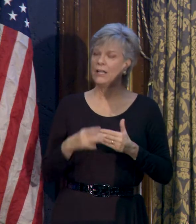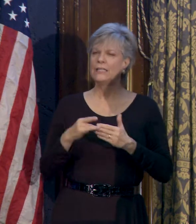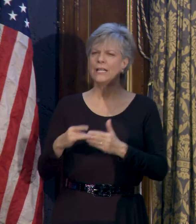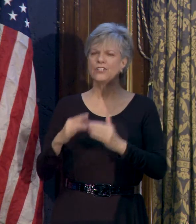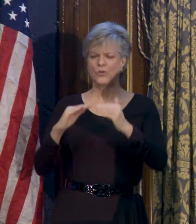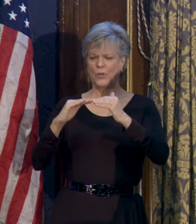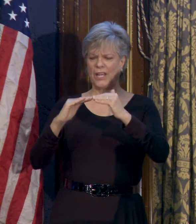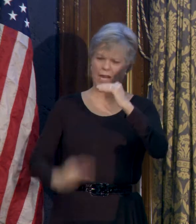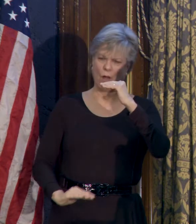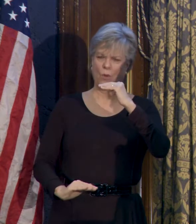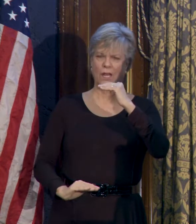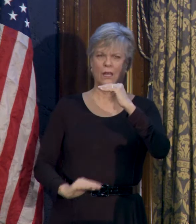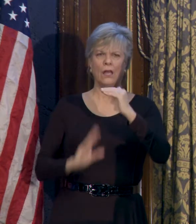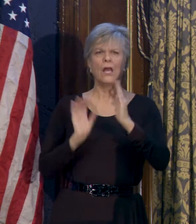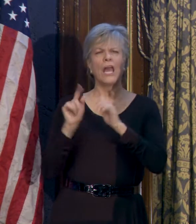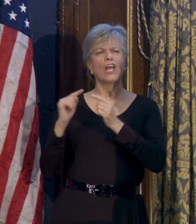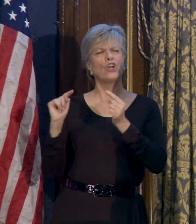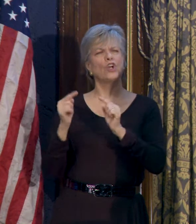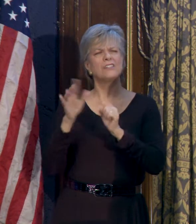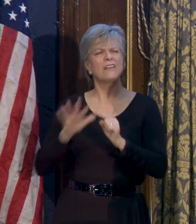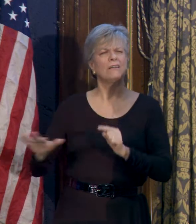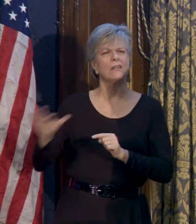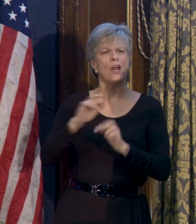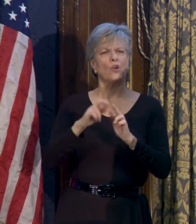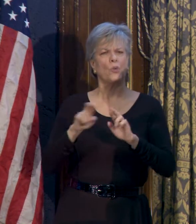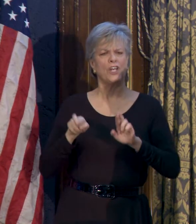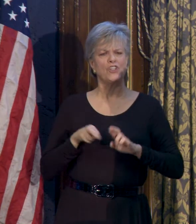inequity and hurts the entire region economically.